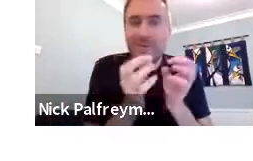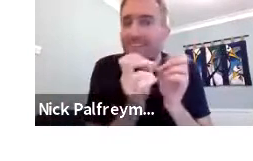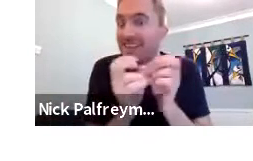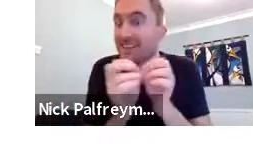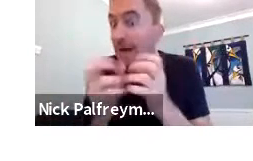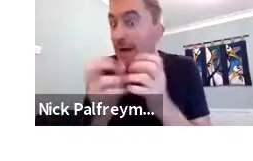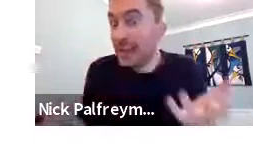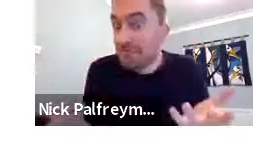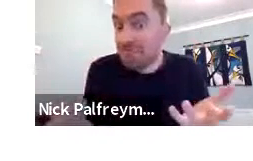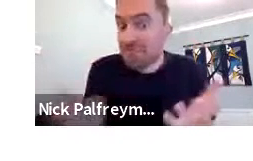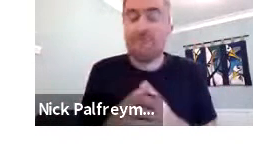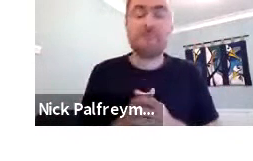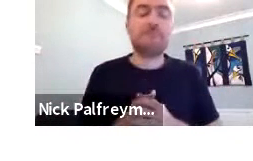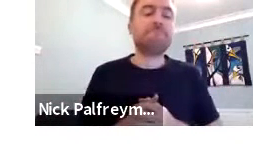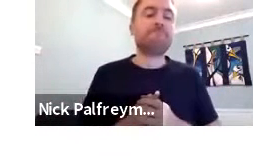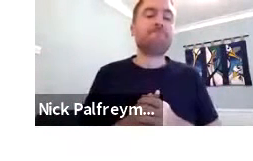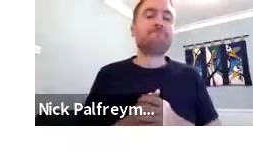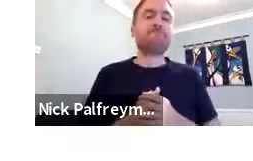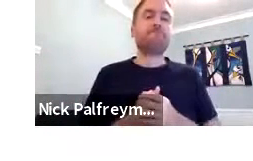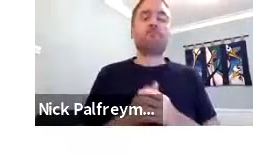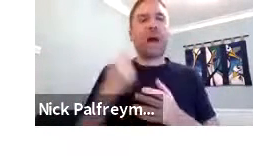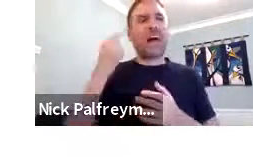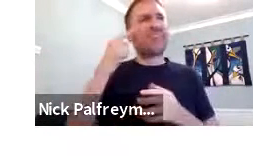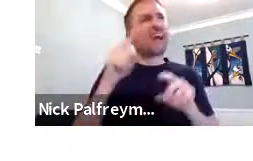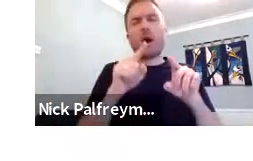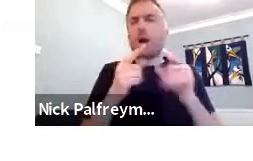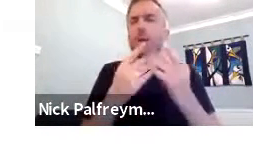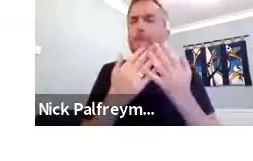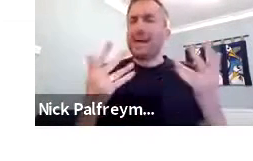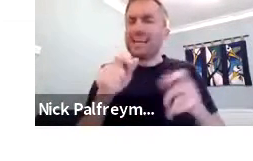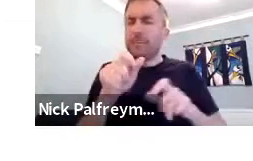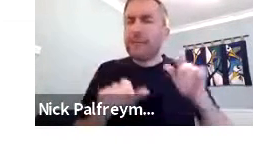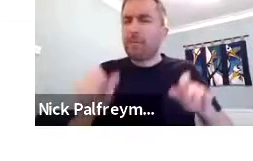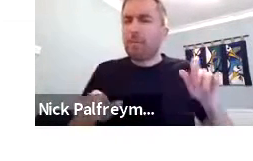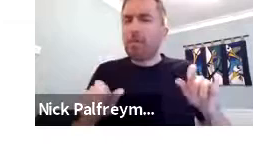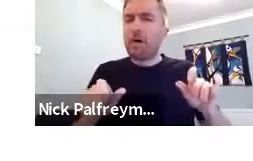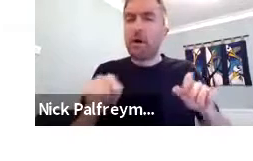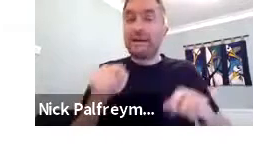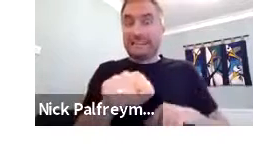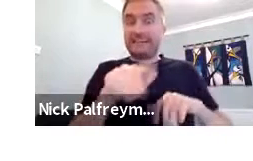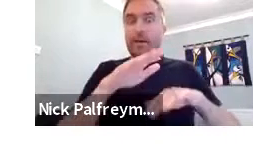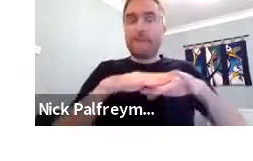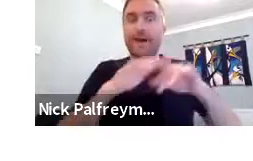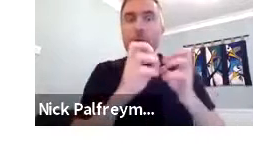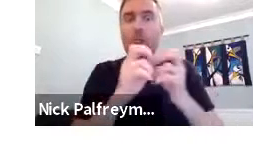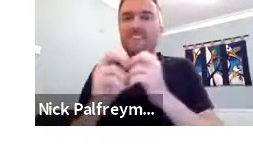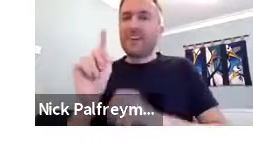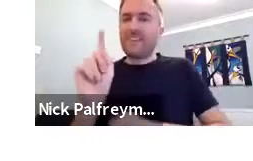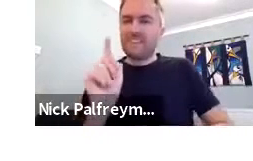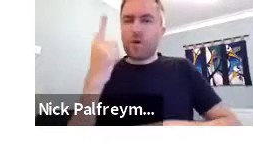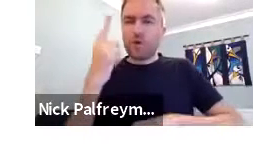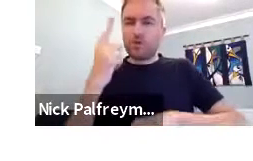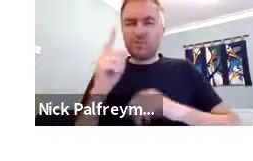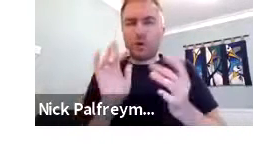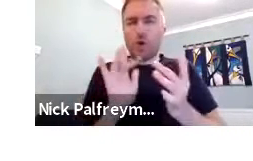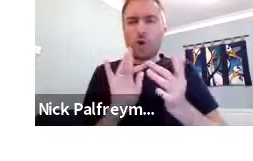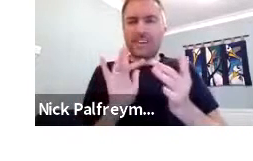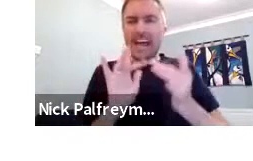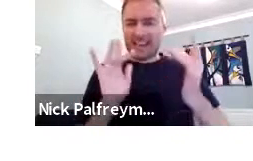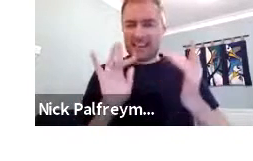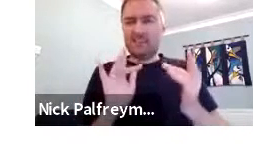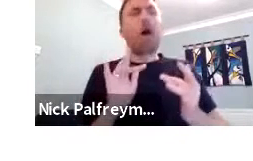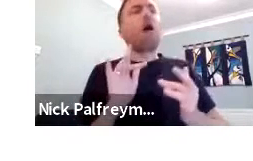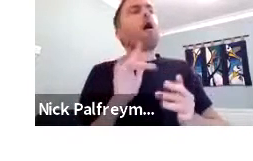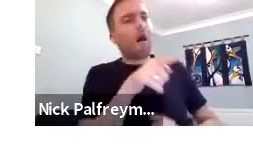you learnt some of your own manual alphabet. And I think many people